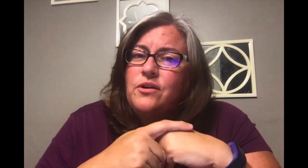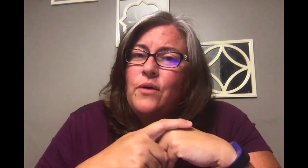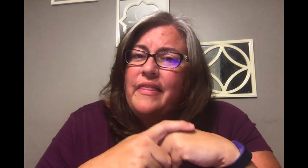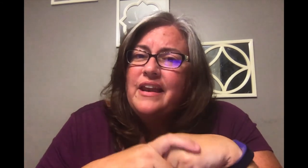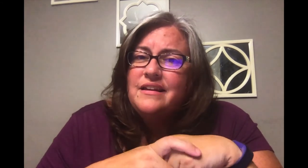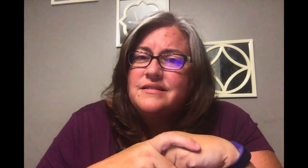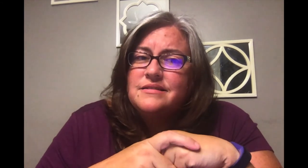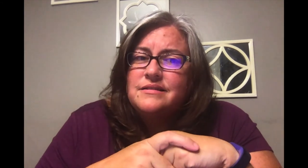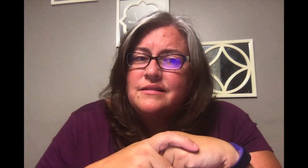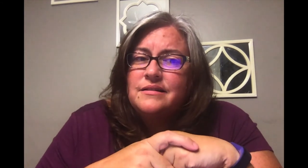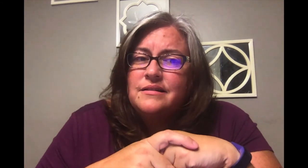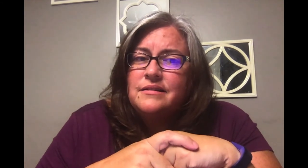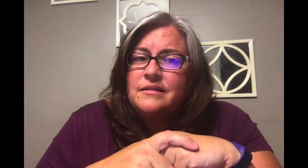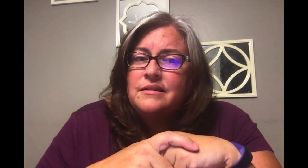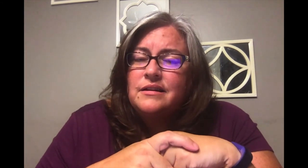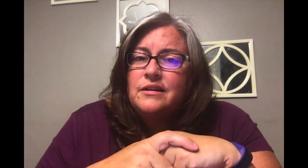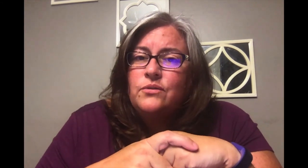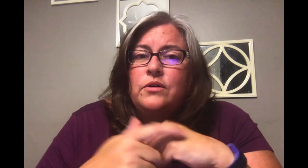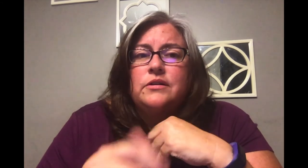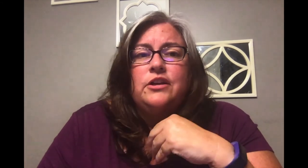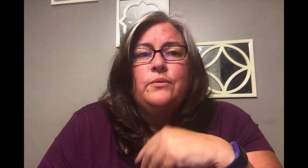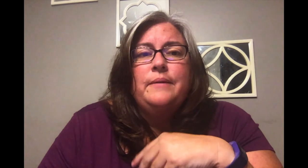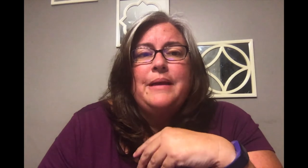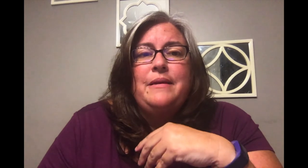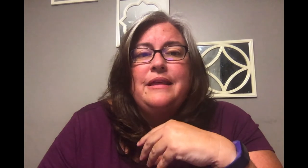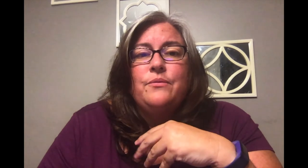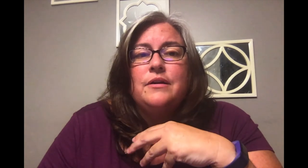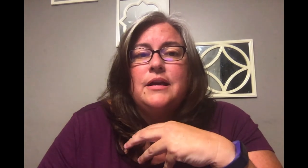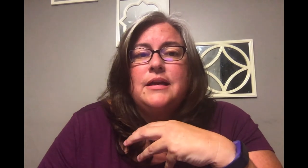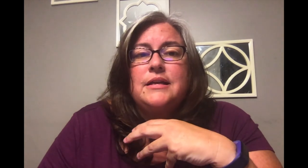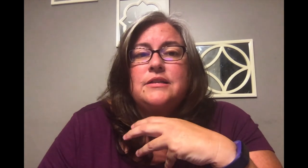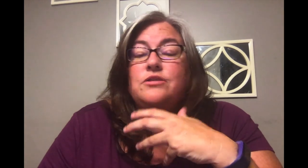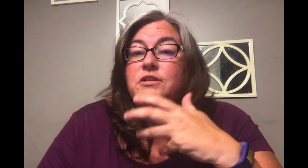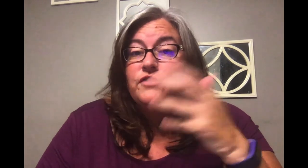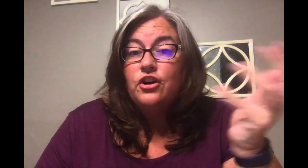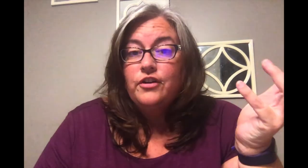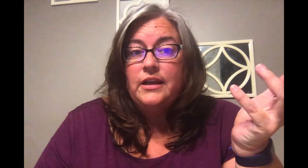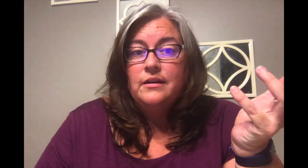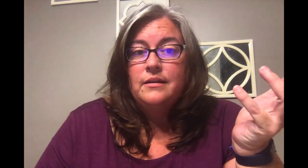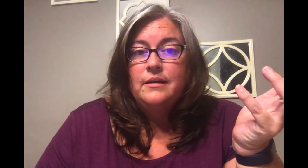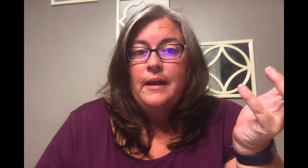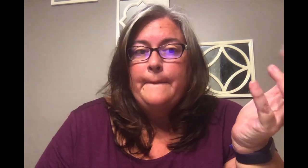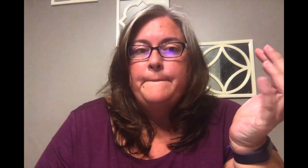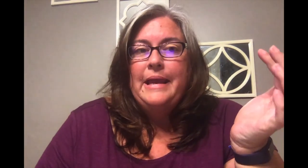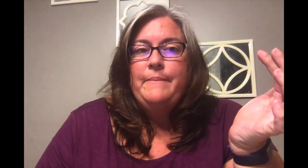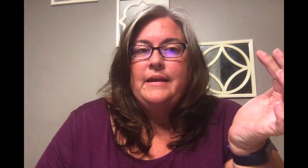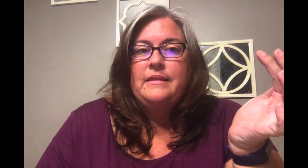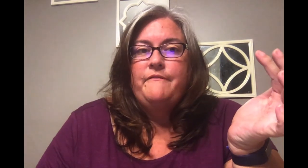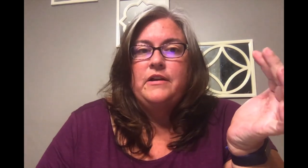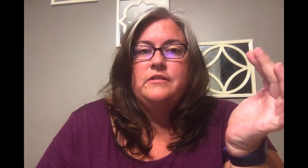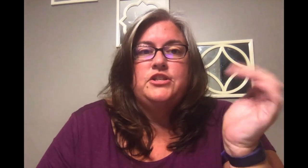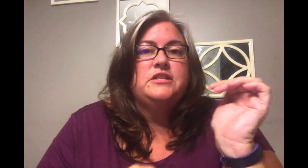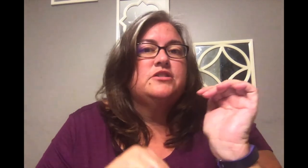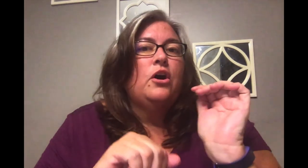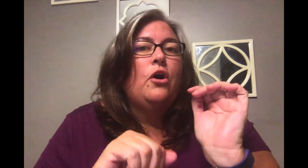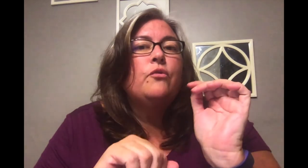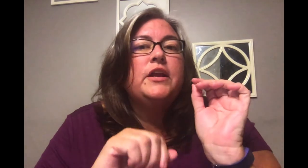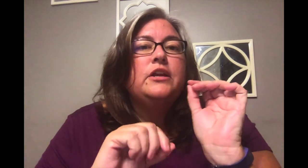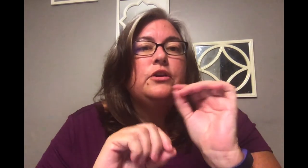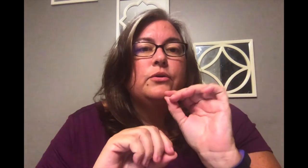why that is Well you know what Maybe they were In too much of a hurry Maybe they figured That Jesus already knew